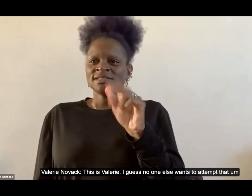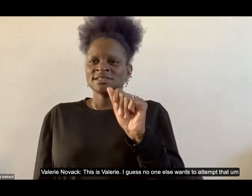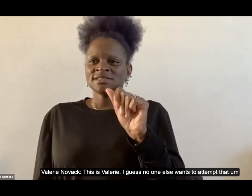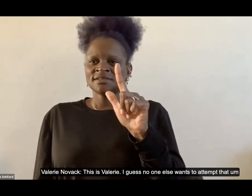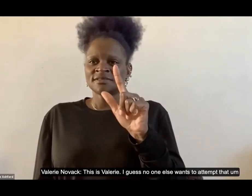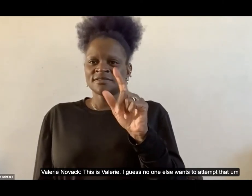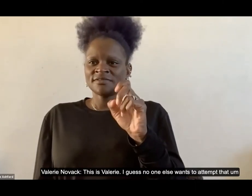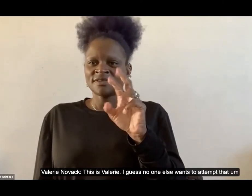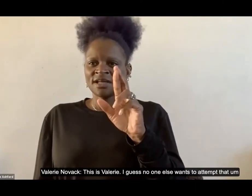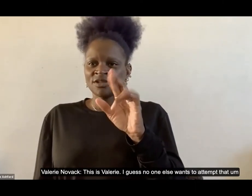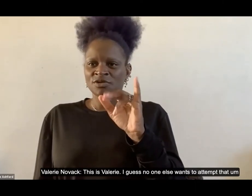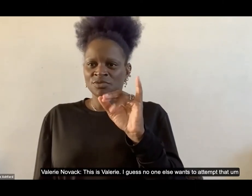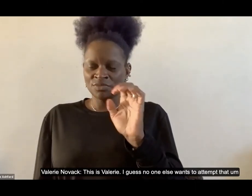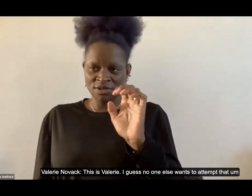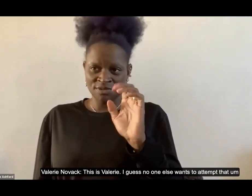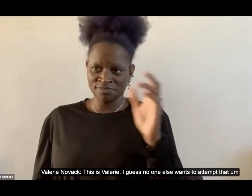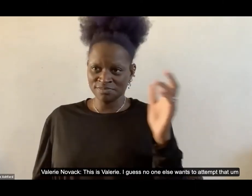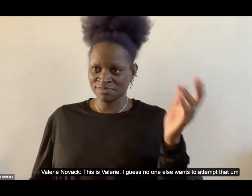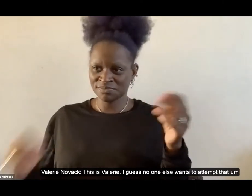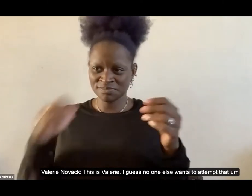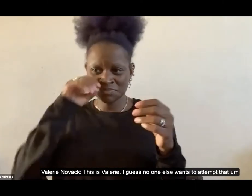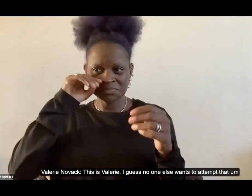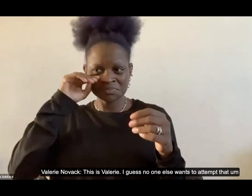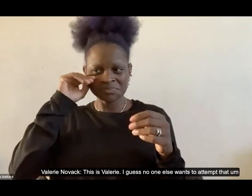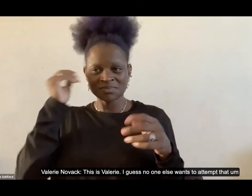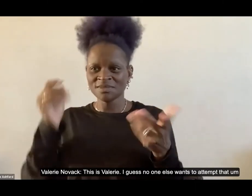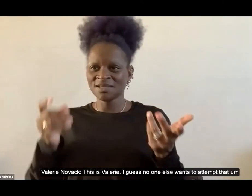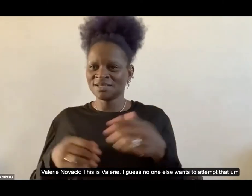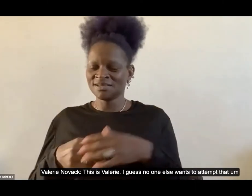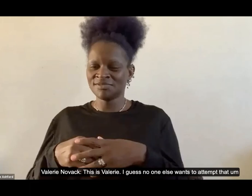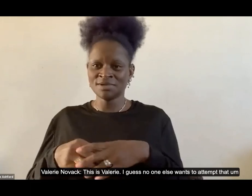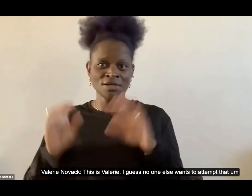if no one else wants to attempt that um